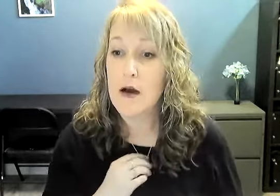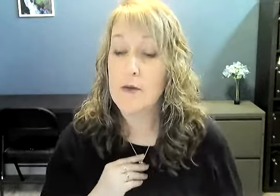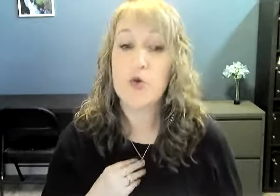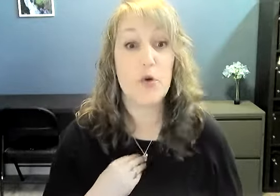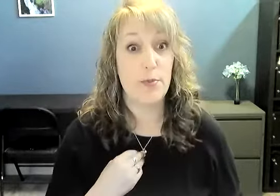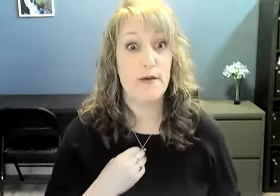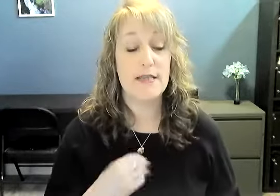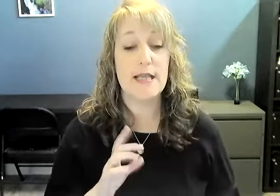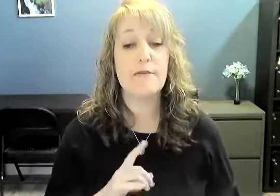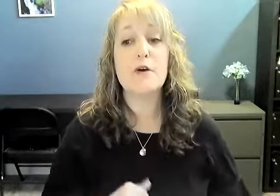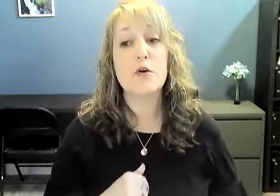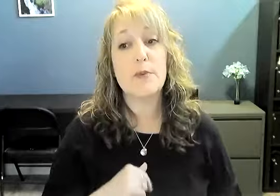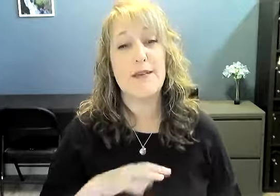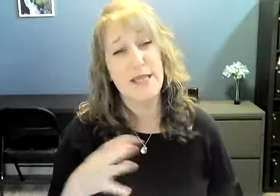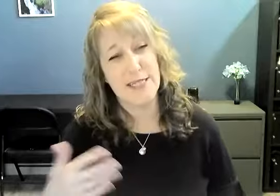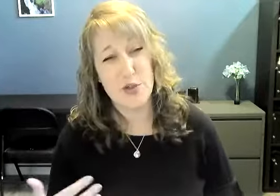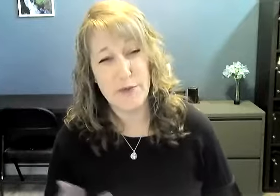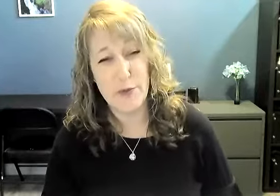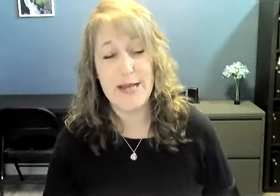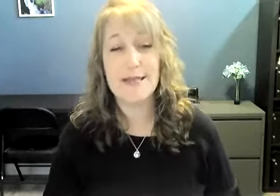Group, the sign for group can be done in two different ways.